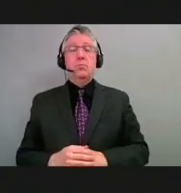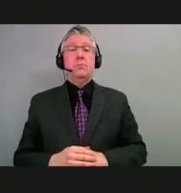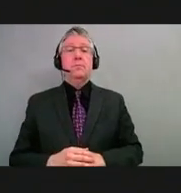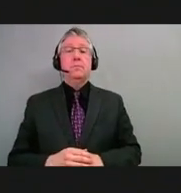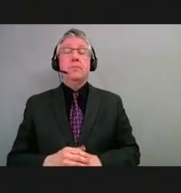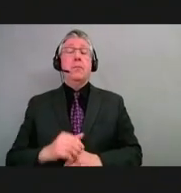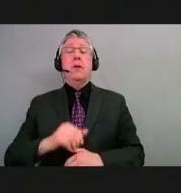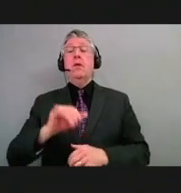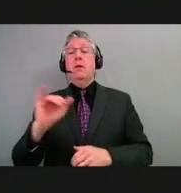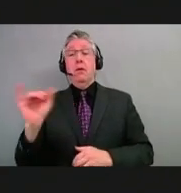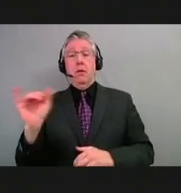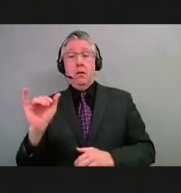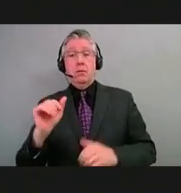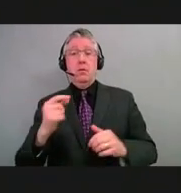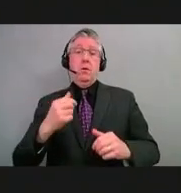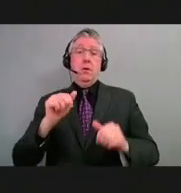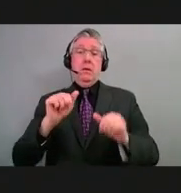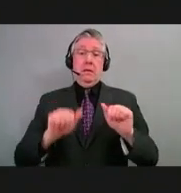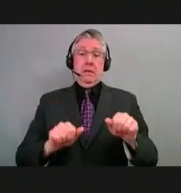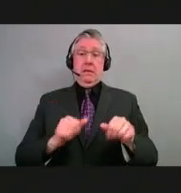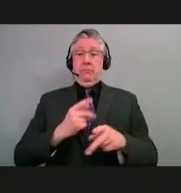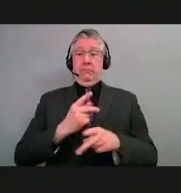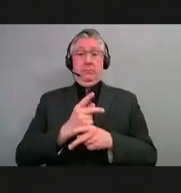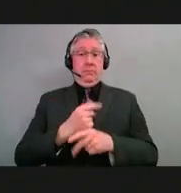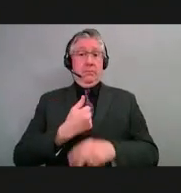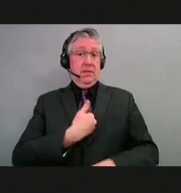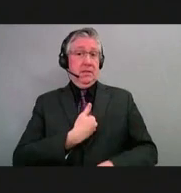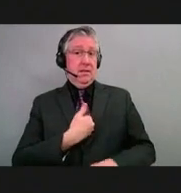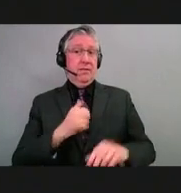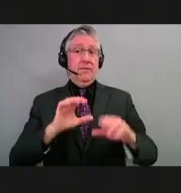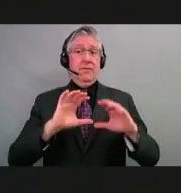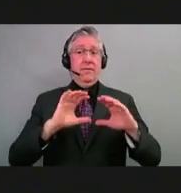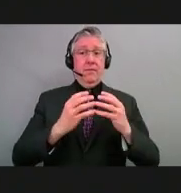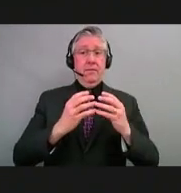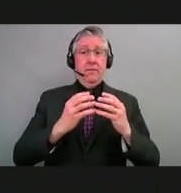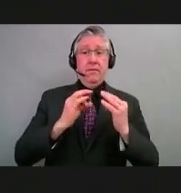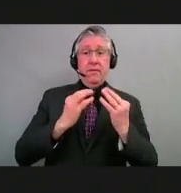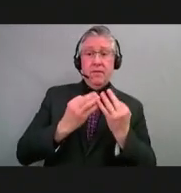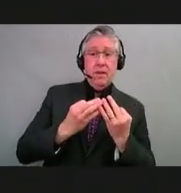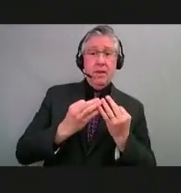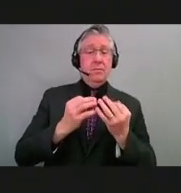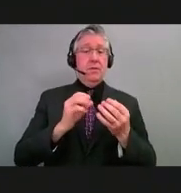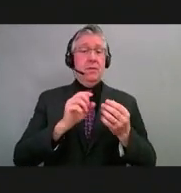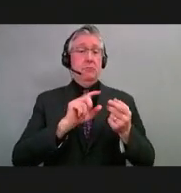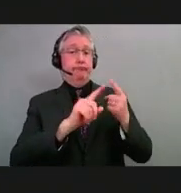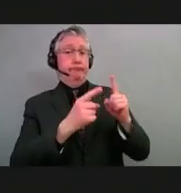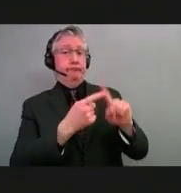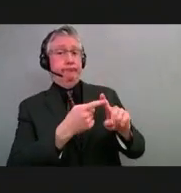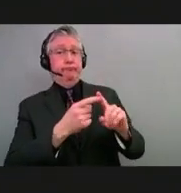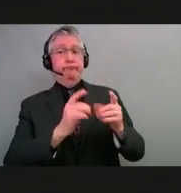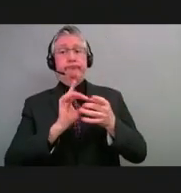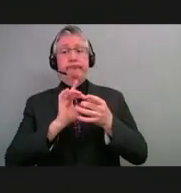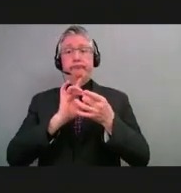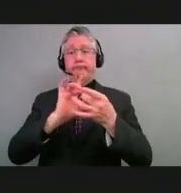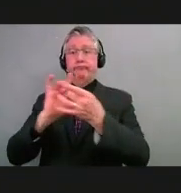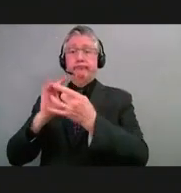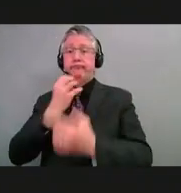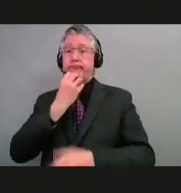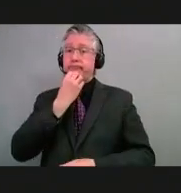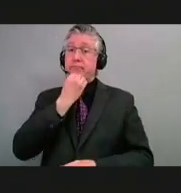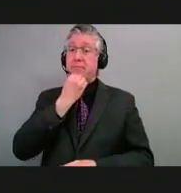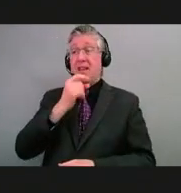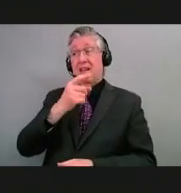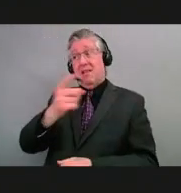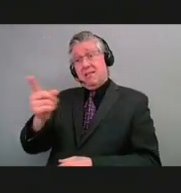for ourselves, for our families, for our friends, our loved ones, and for our healthcare workers and our first responders